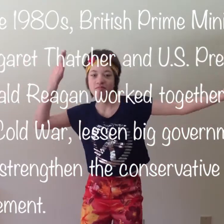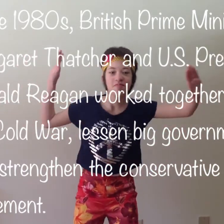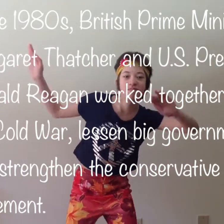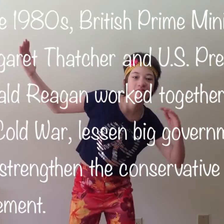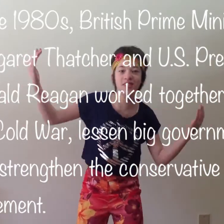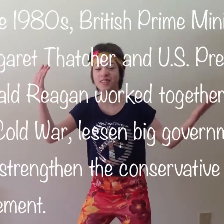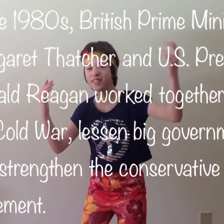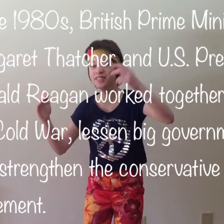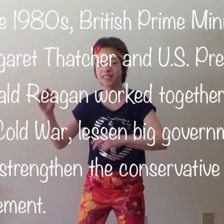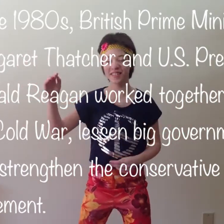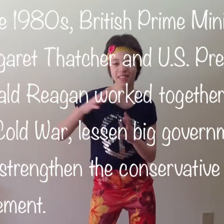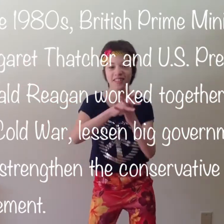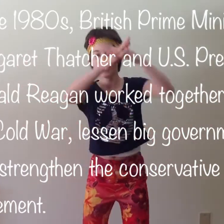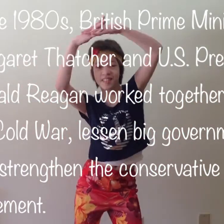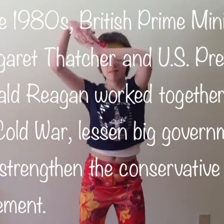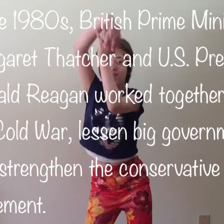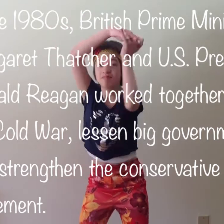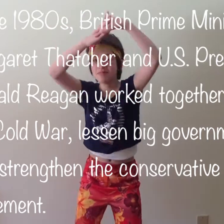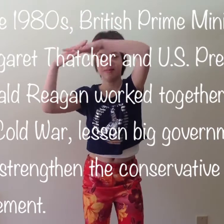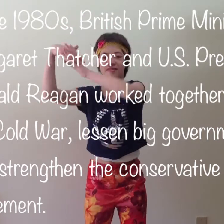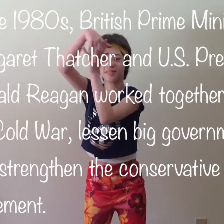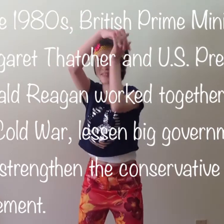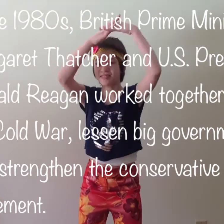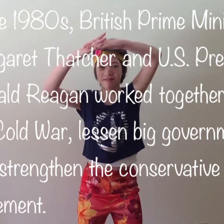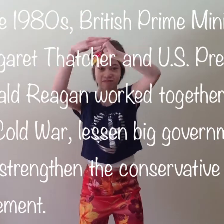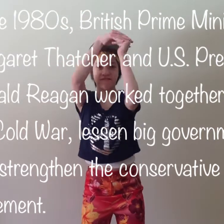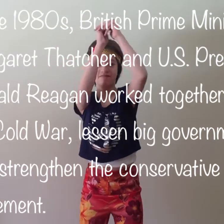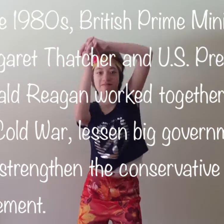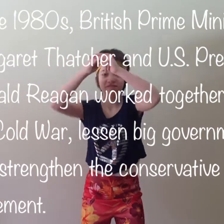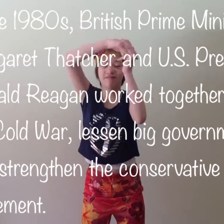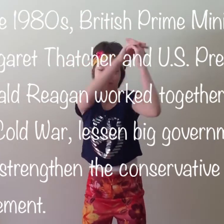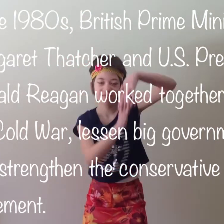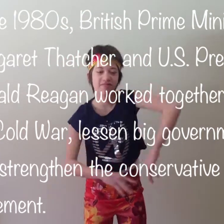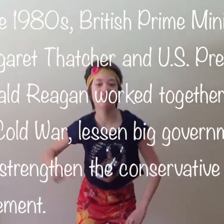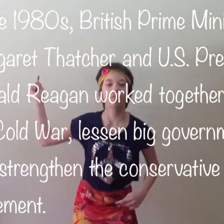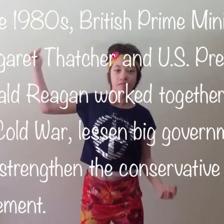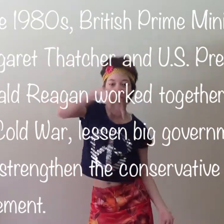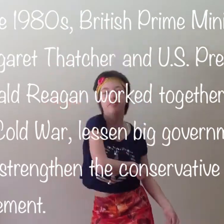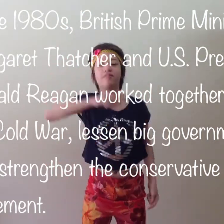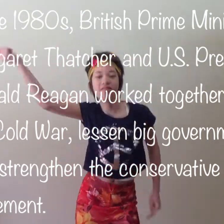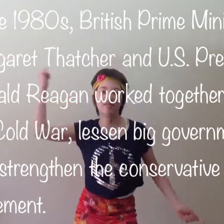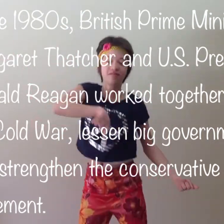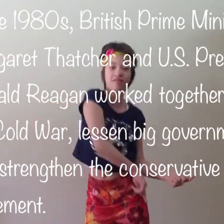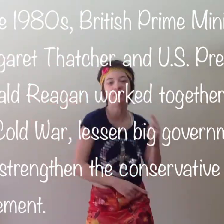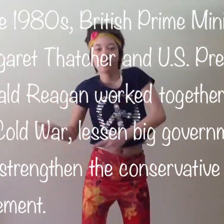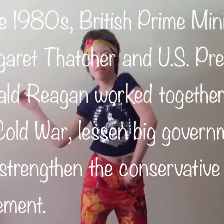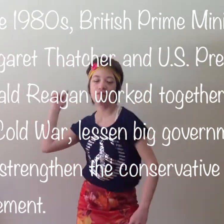lessen big government and strengthen the conservative movement. In the